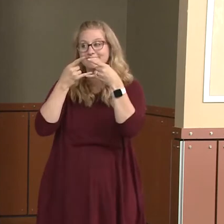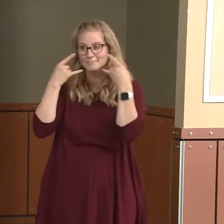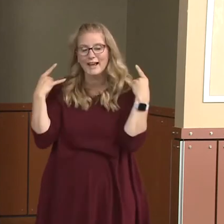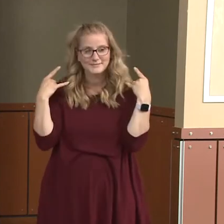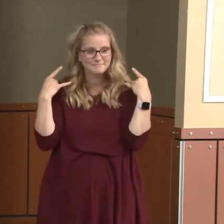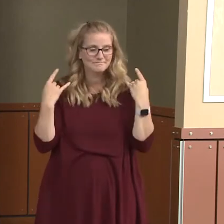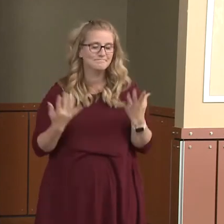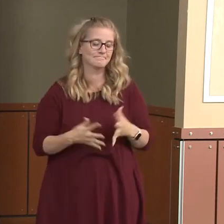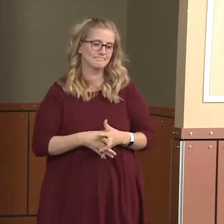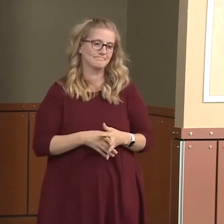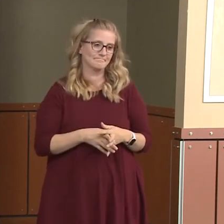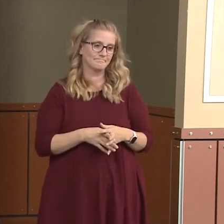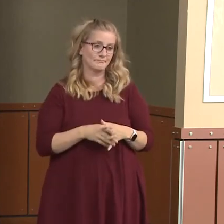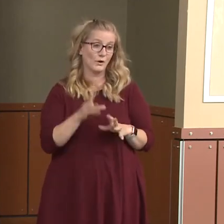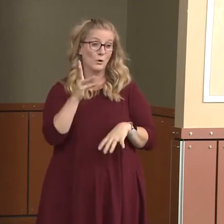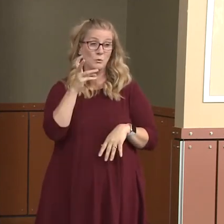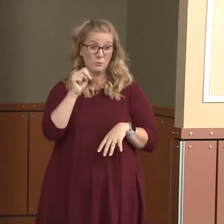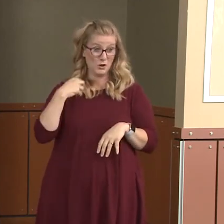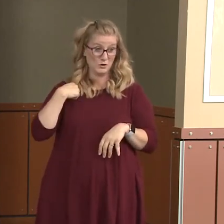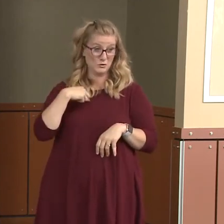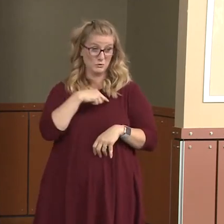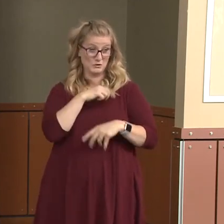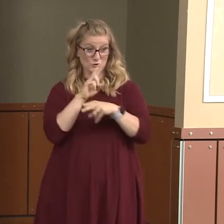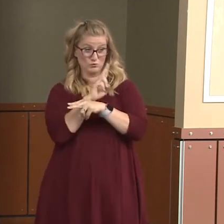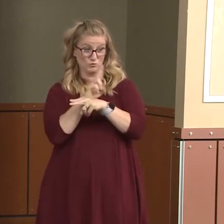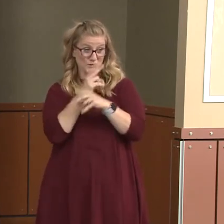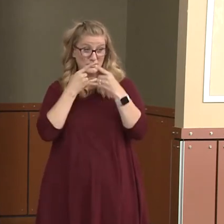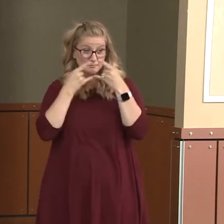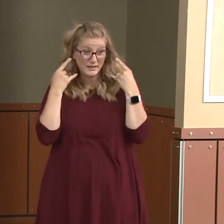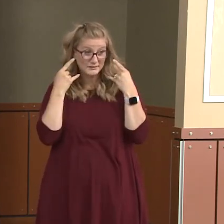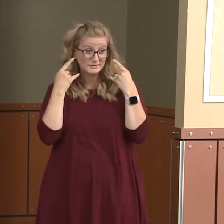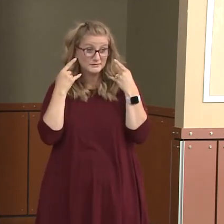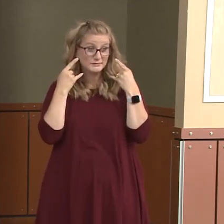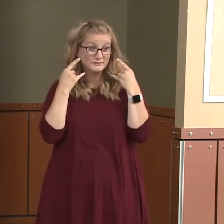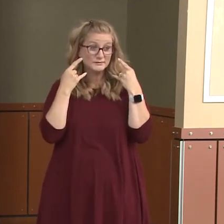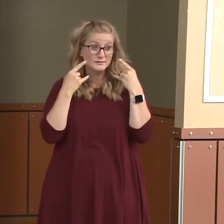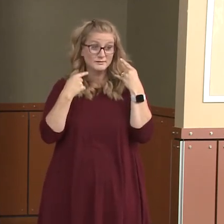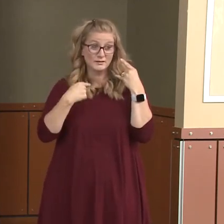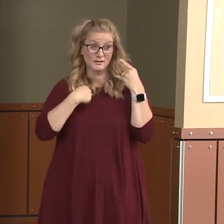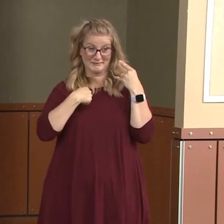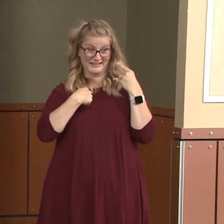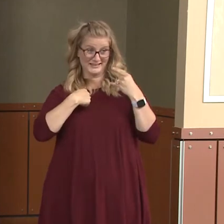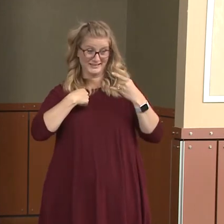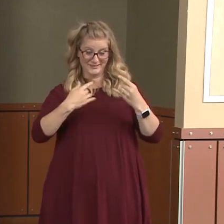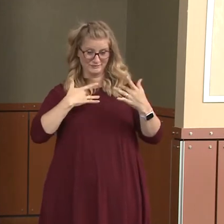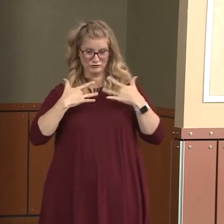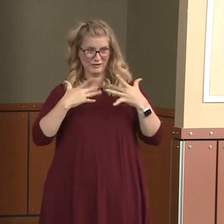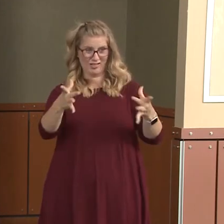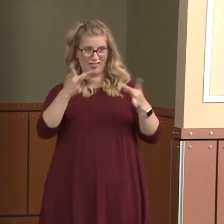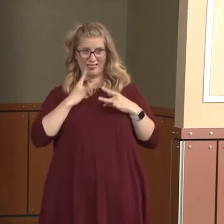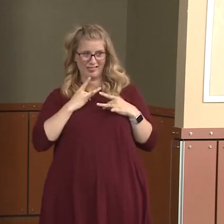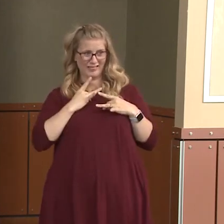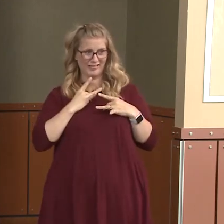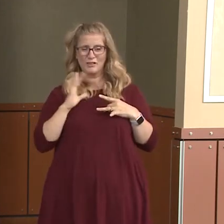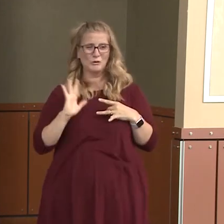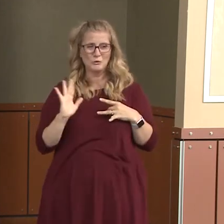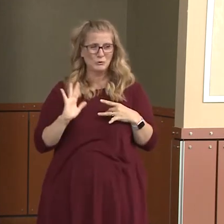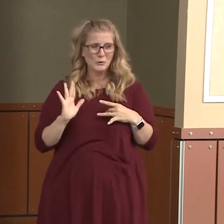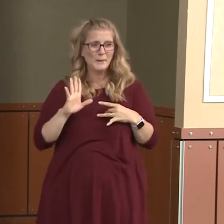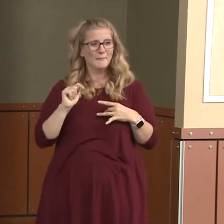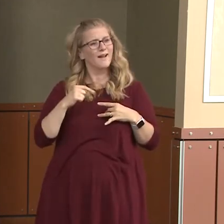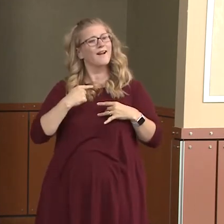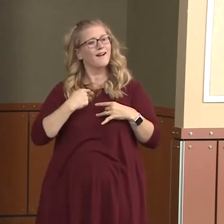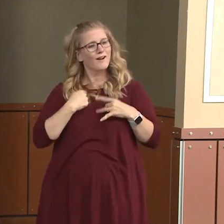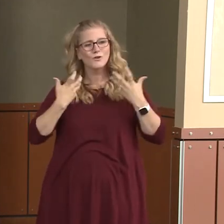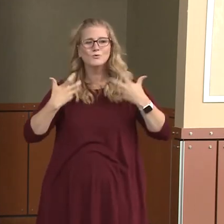When I'm wearing a face covering, it's not because I'm worried about getting COVID-19, it's because I'm worried that I